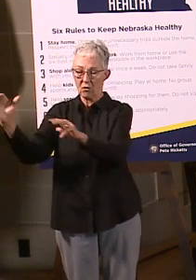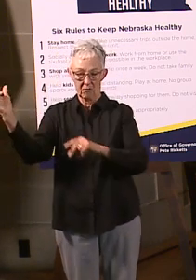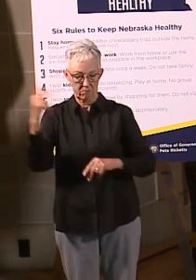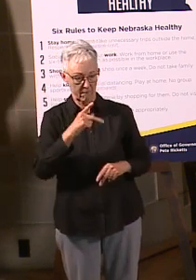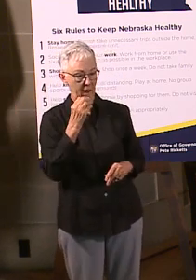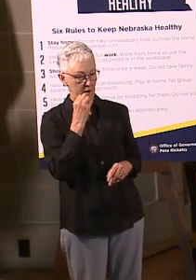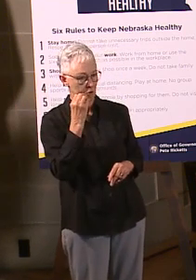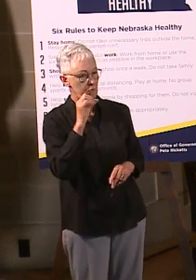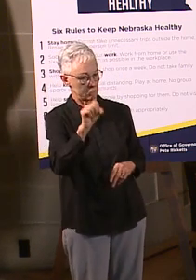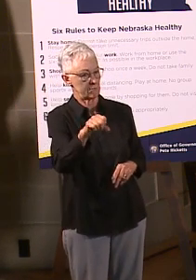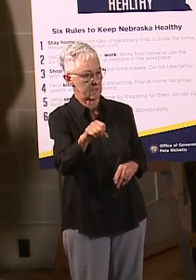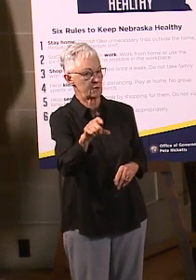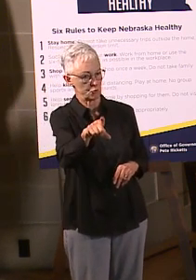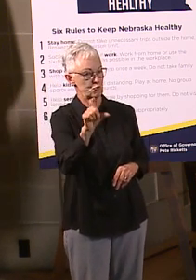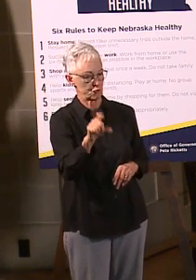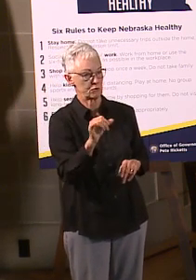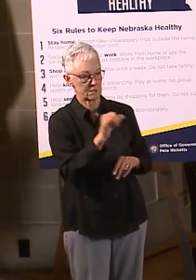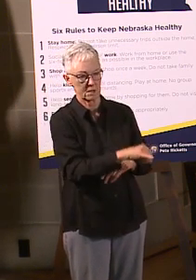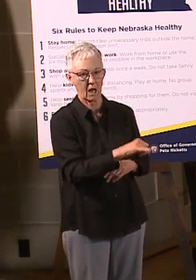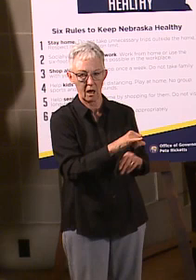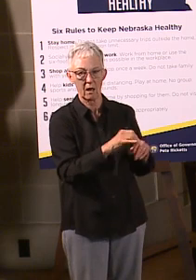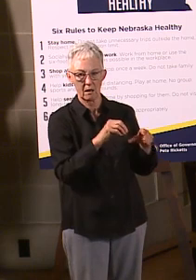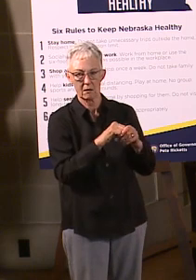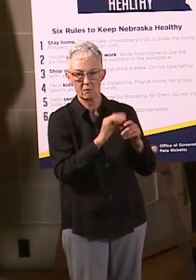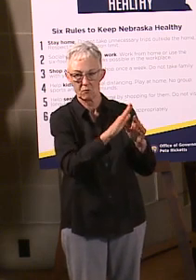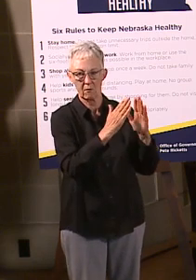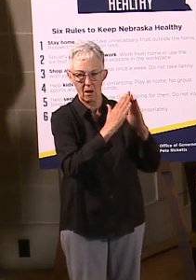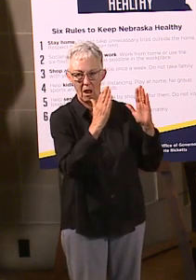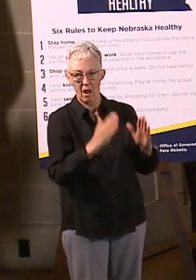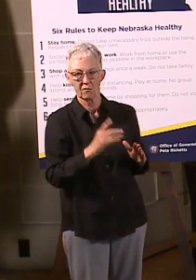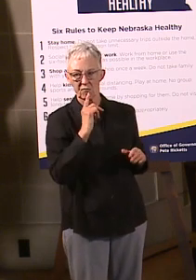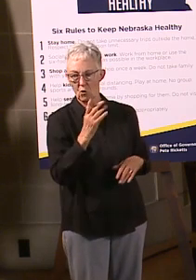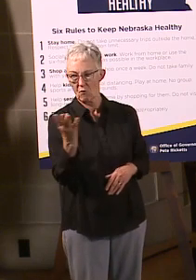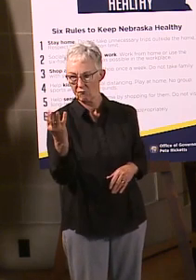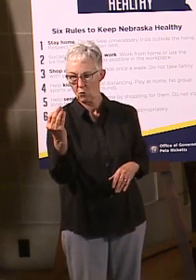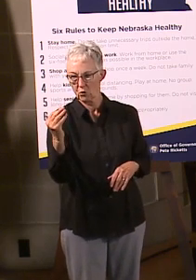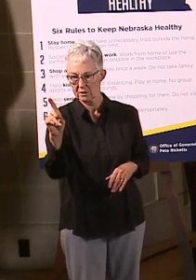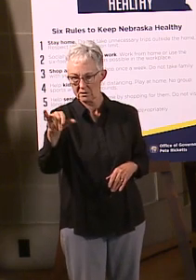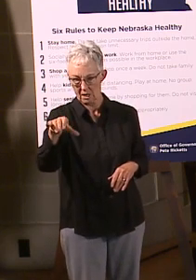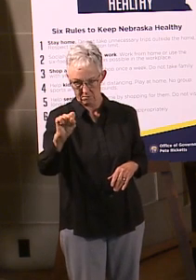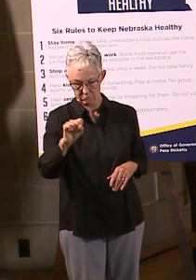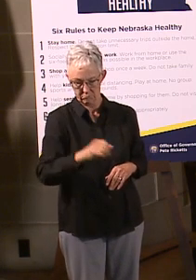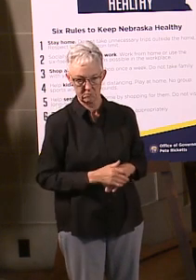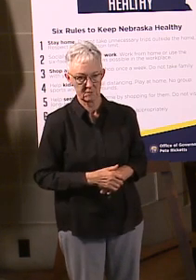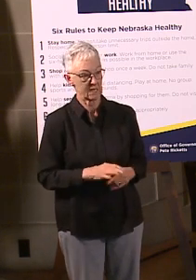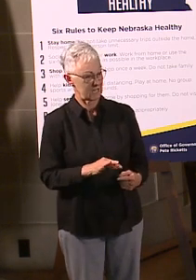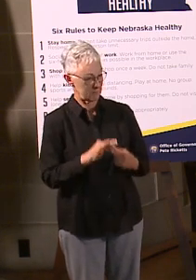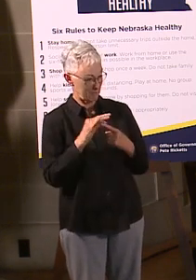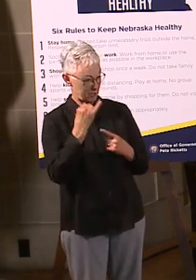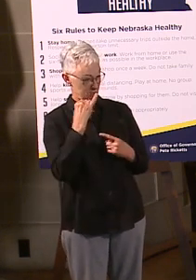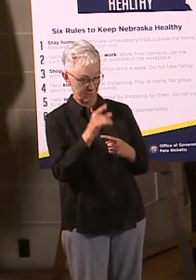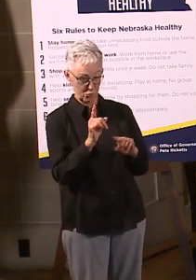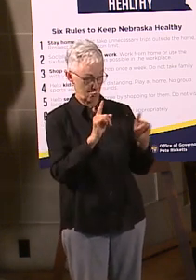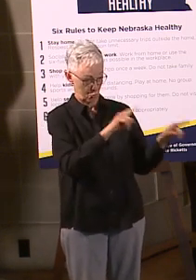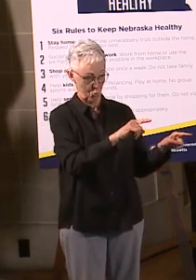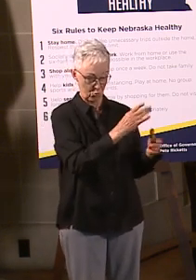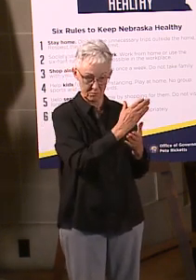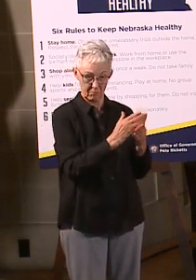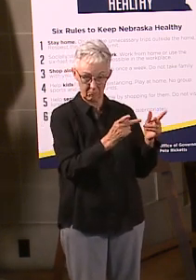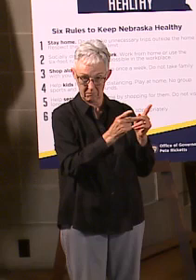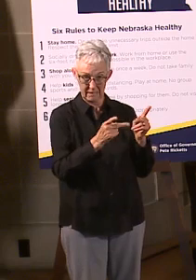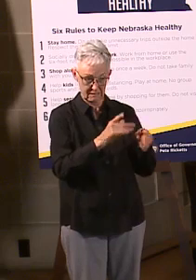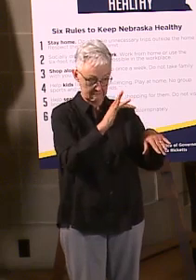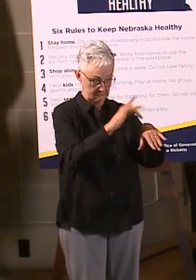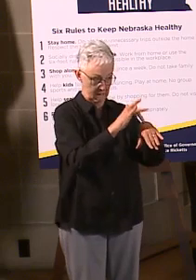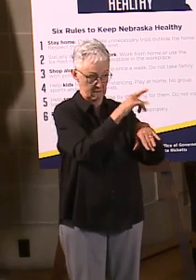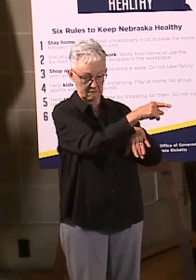So, you know, use your good judgment and common sense on this. You know, if you're going to places where especially you know that they've got the spread of the virus, we want to make sure you're